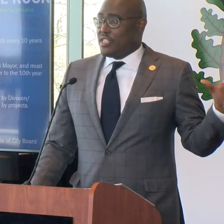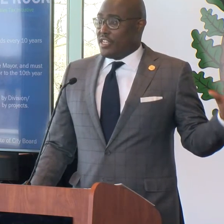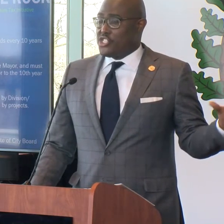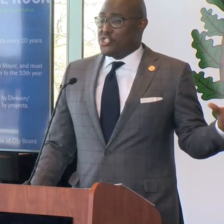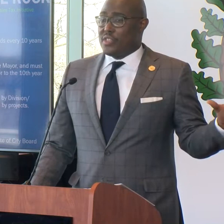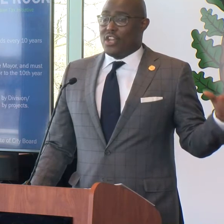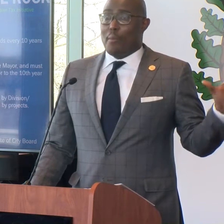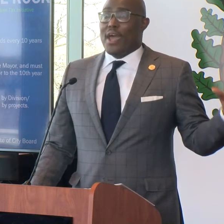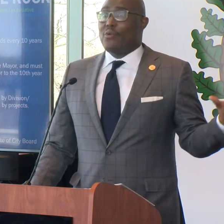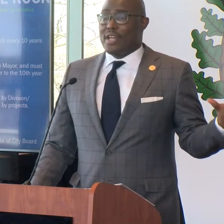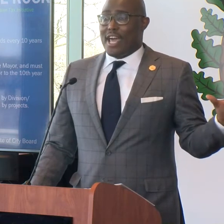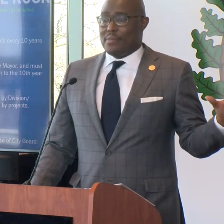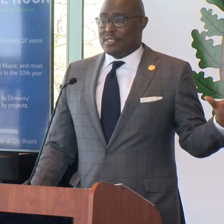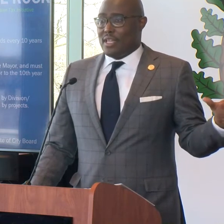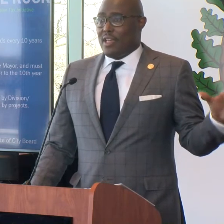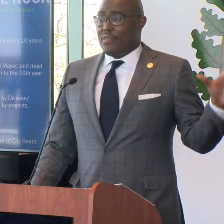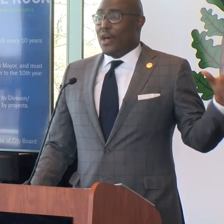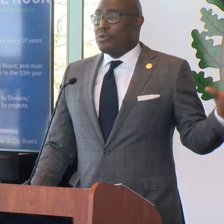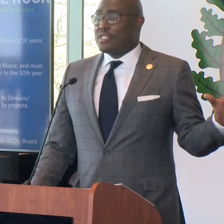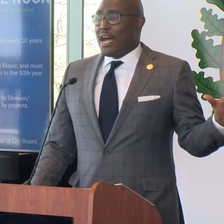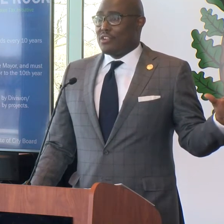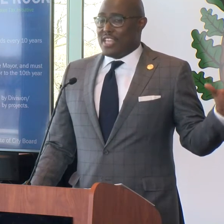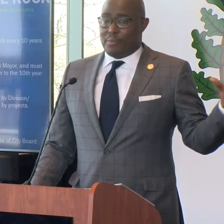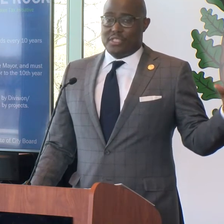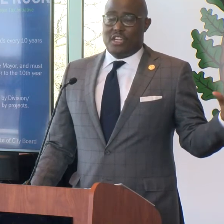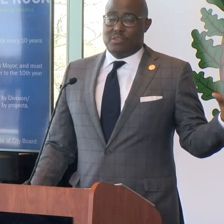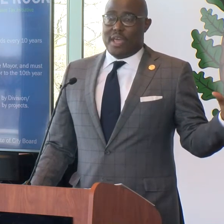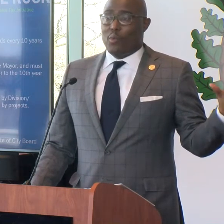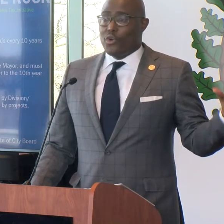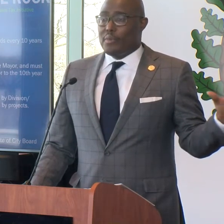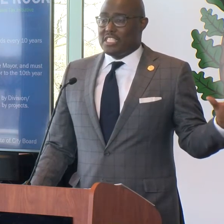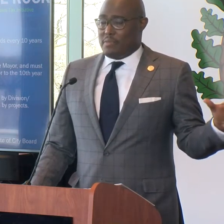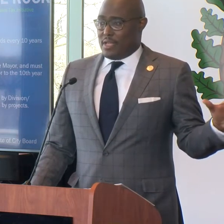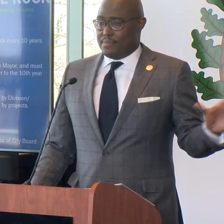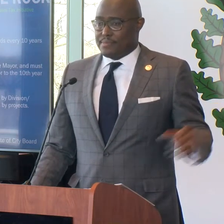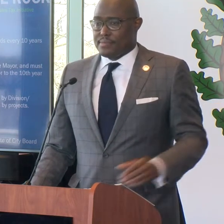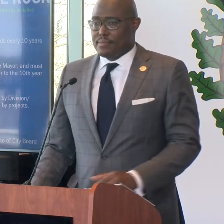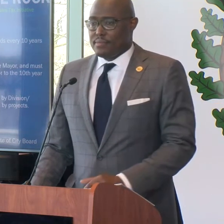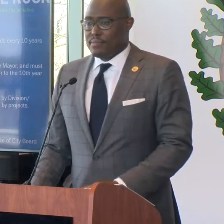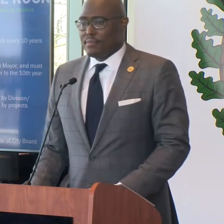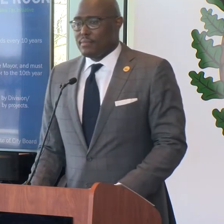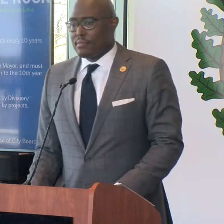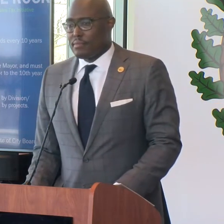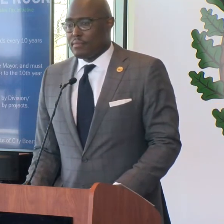resolution to ensure that no matter what happens, those dollars, that percentage amount, will be spent.